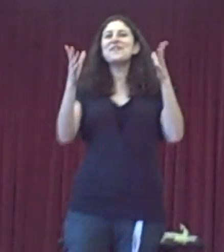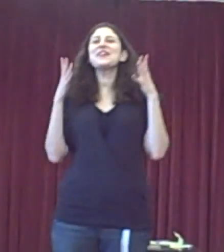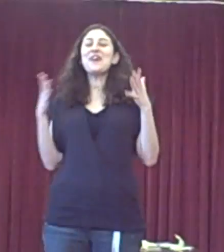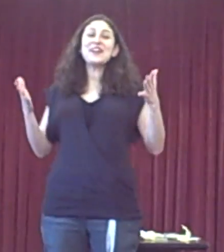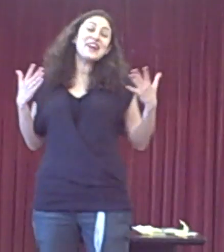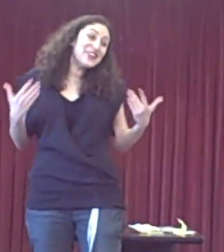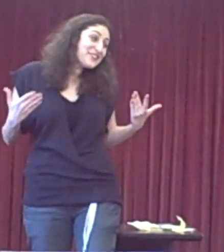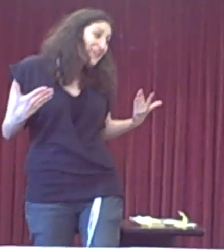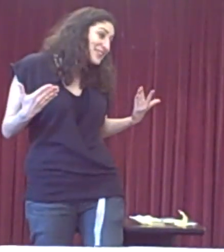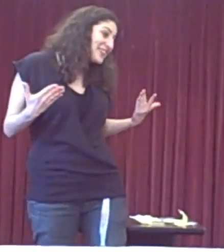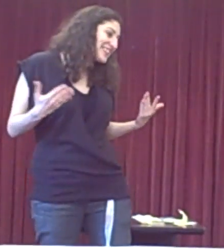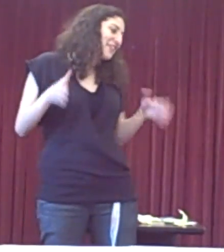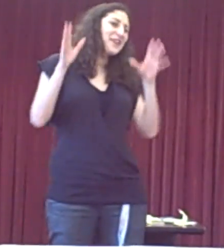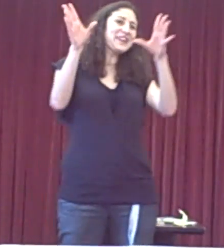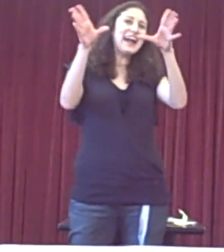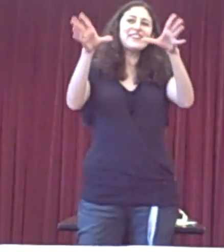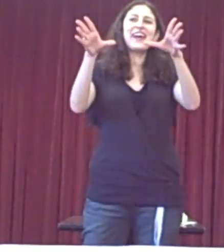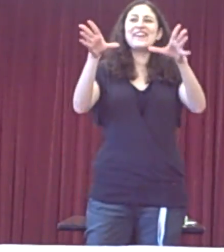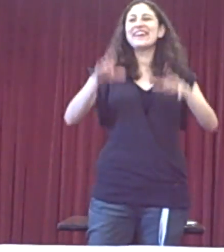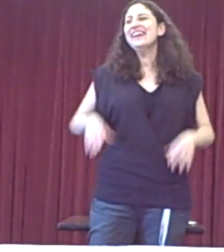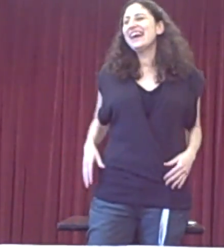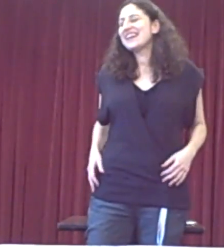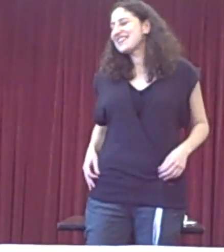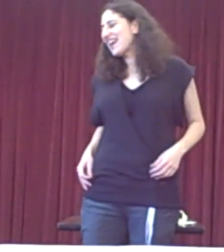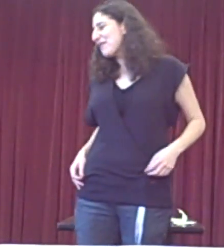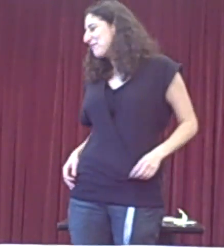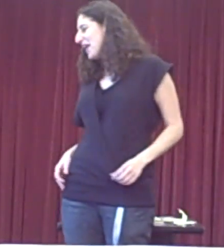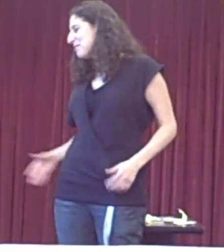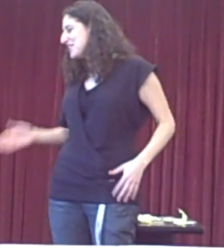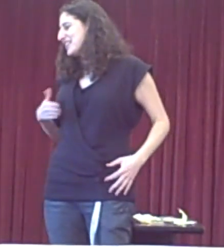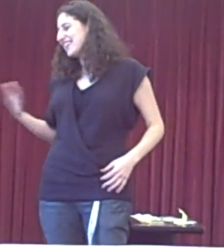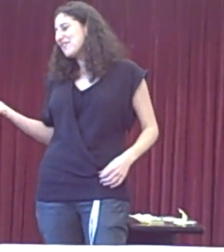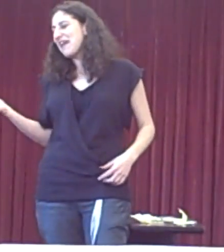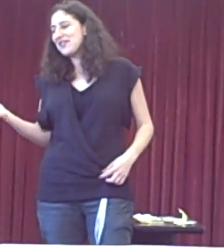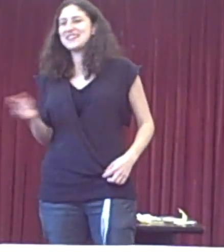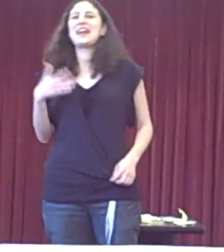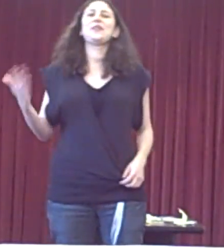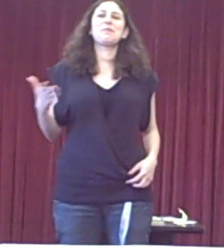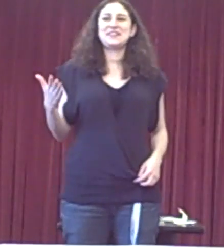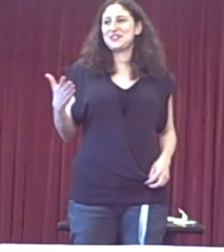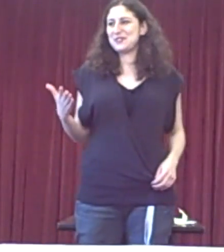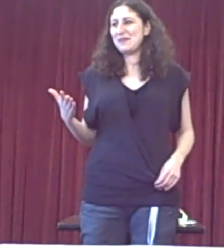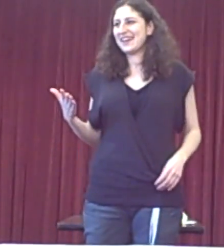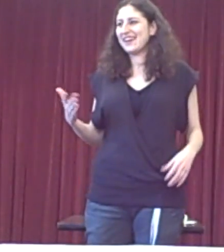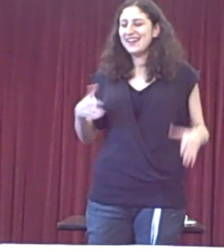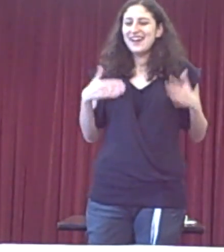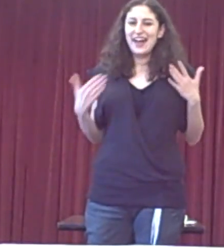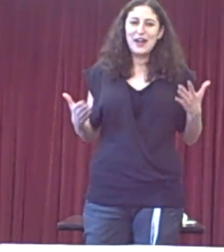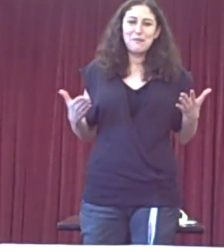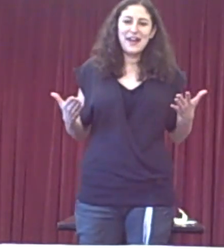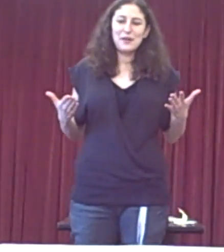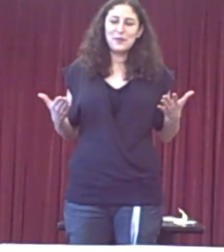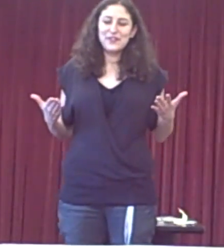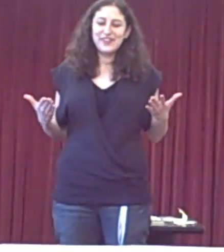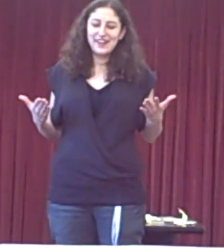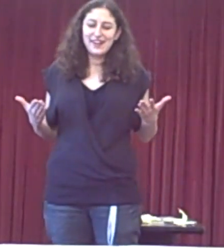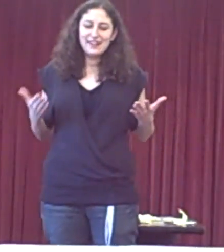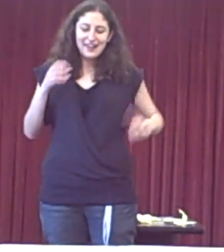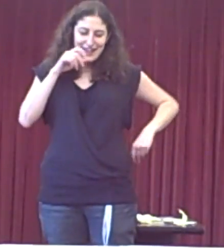I could rebuttal myself. I'm going to have a go at imagining that I am now the second opposition speaker, and I want to